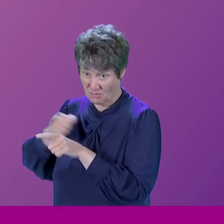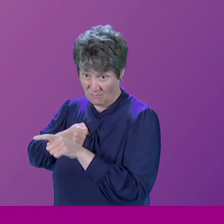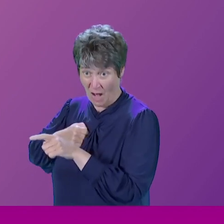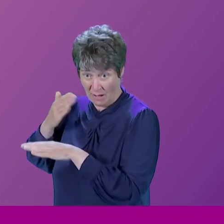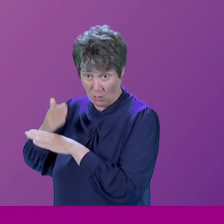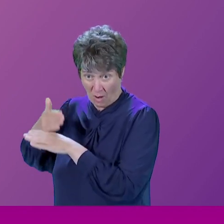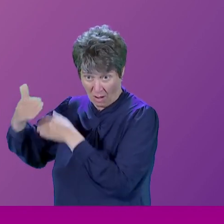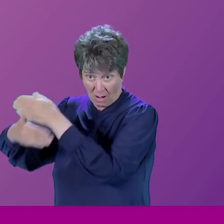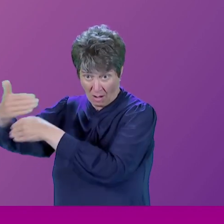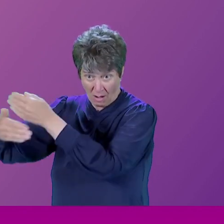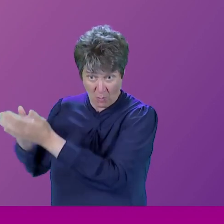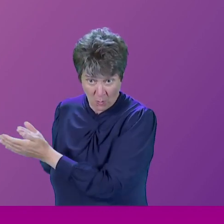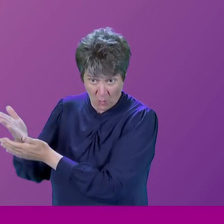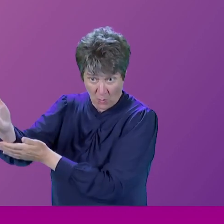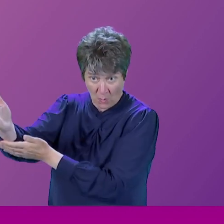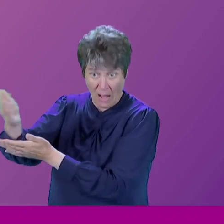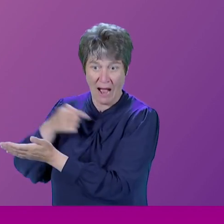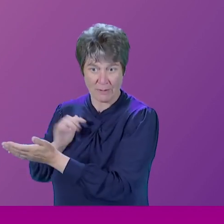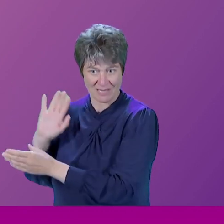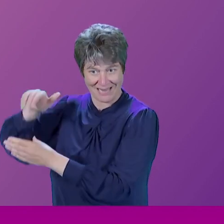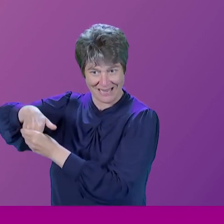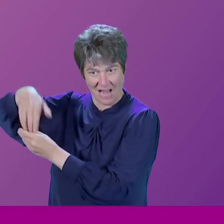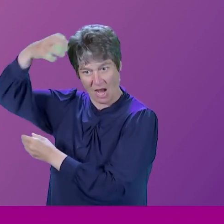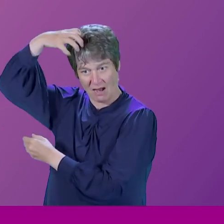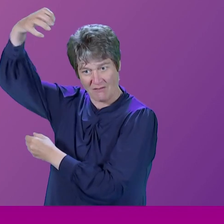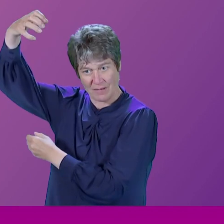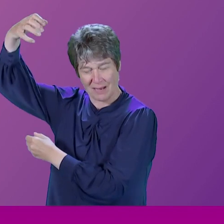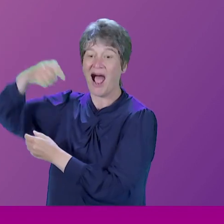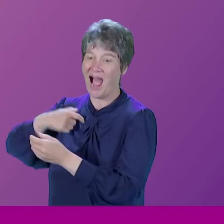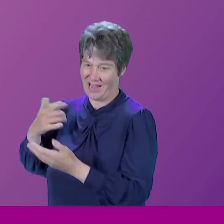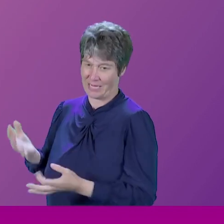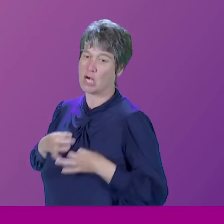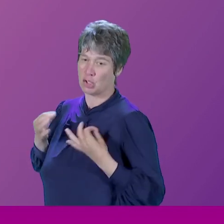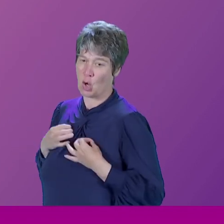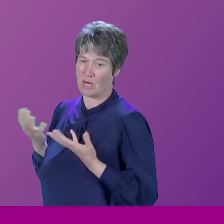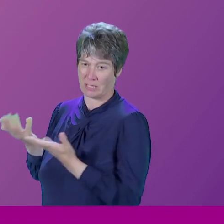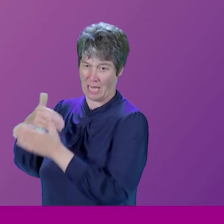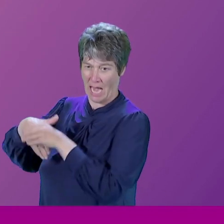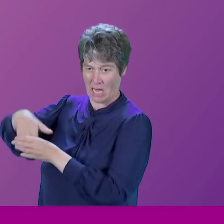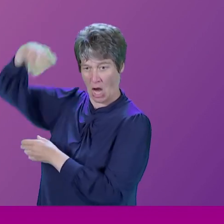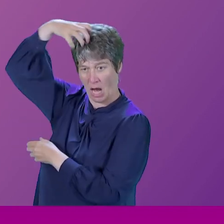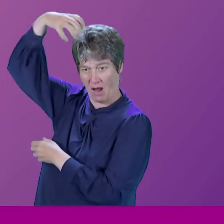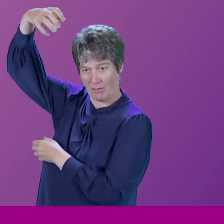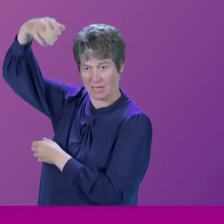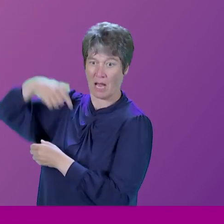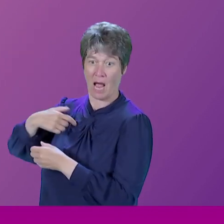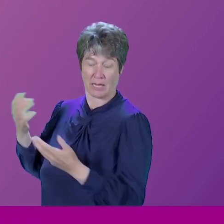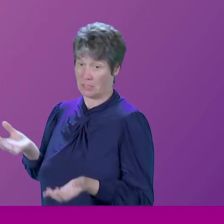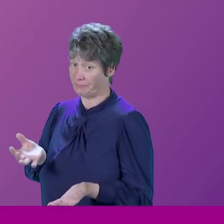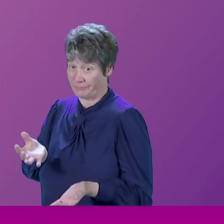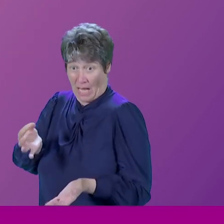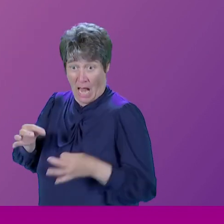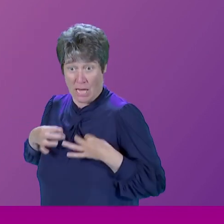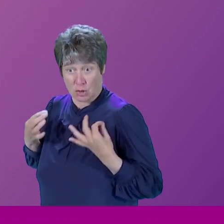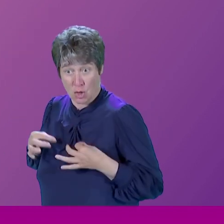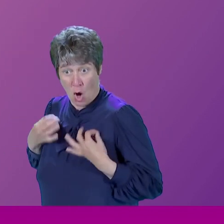I'm not going to make any pretense to you. I enjoyed being in government more than anything else. I enjoyed being in my department, making decisions